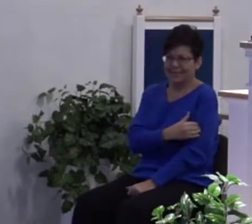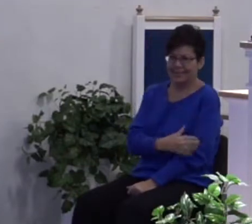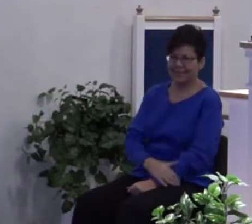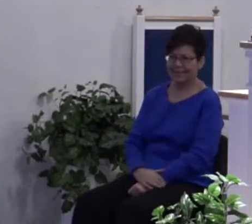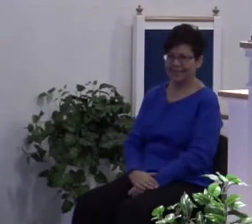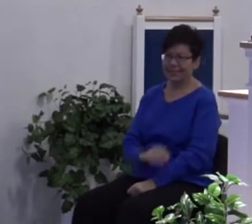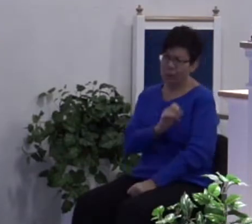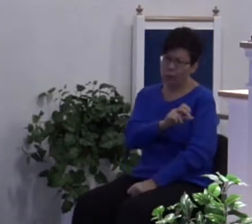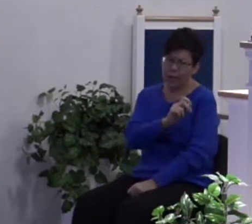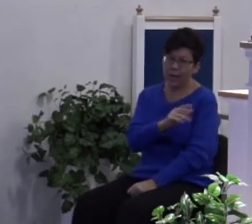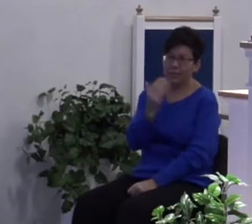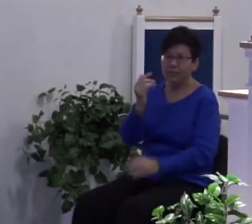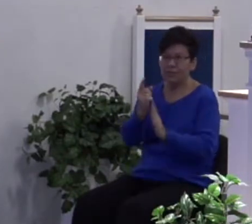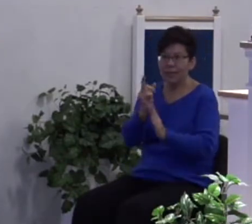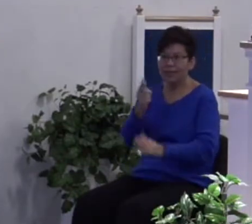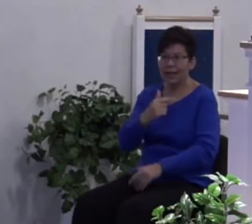Fifteen minutes later, I'm still not feeling good.